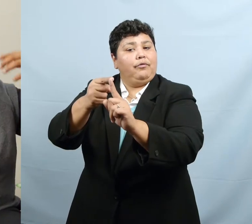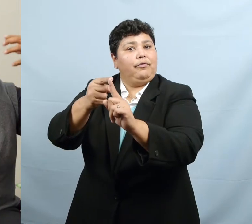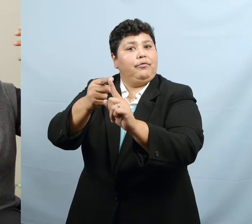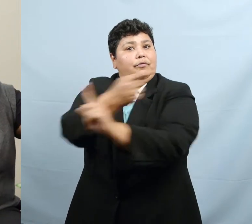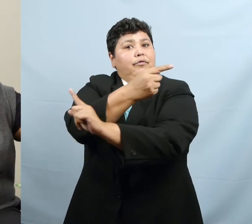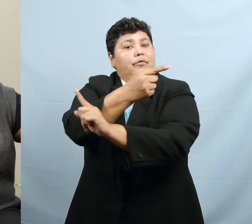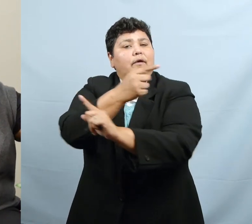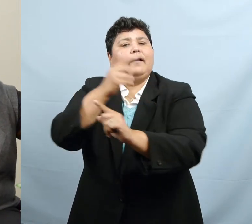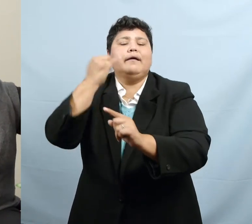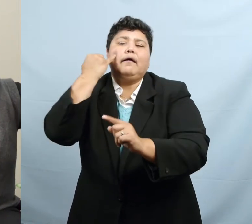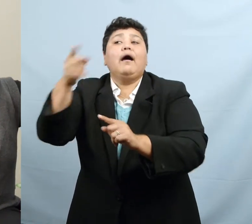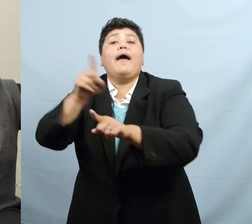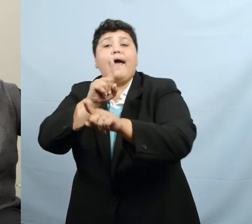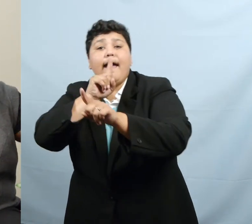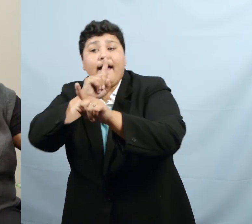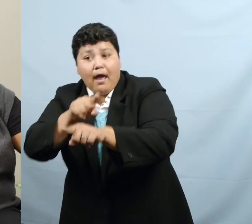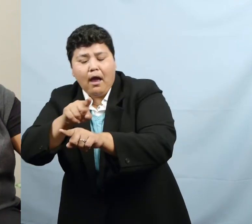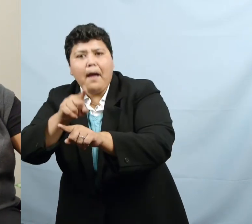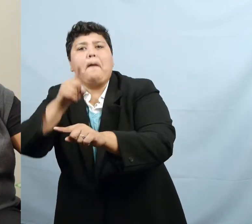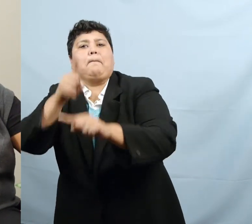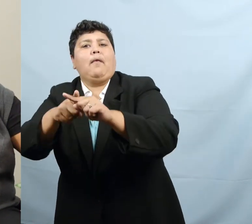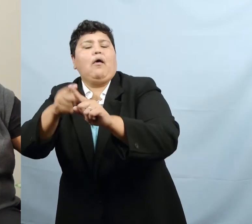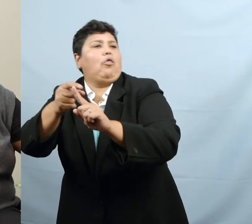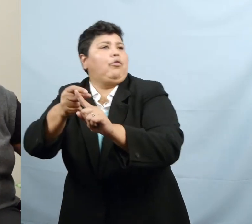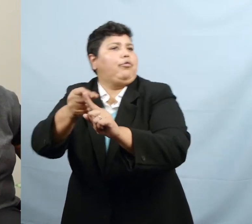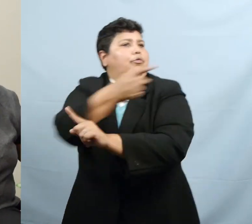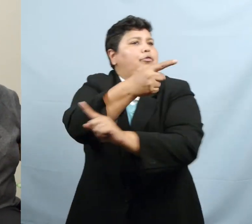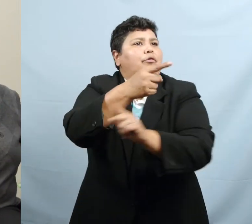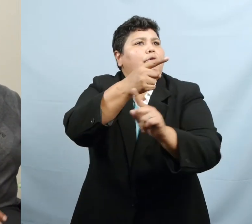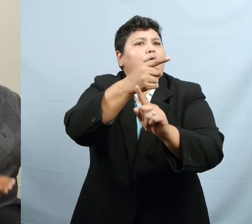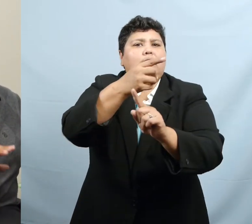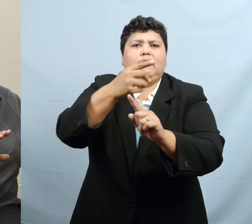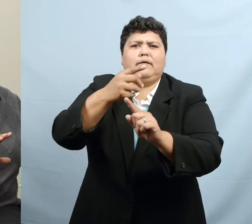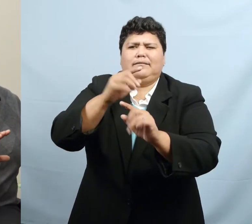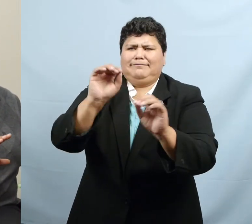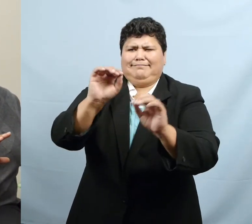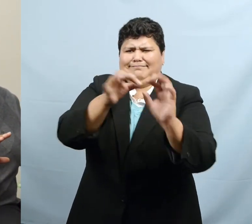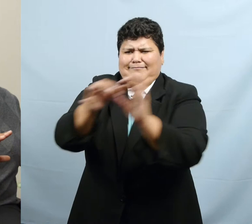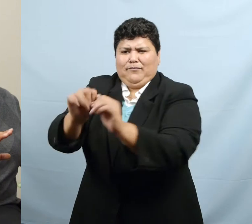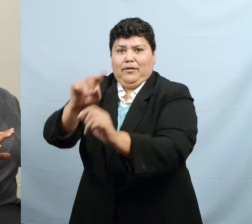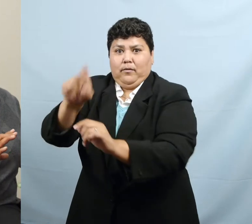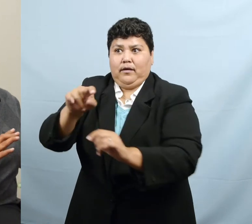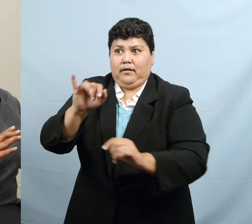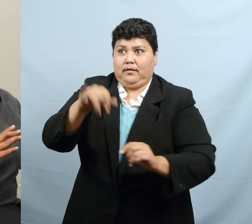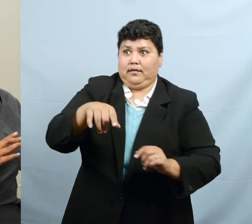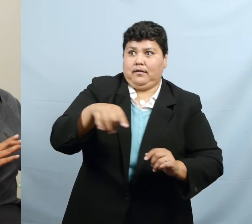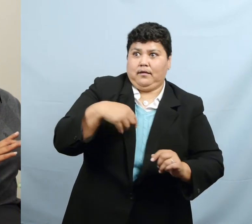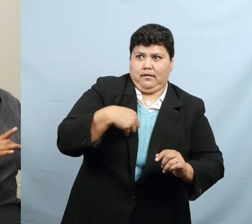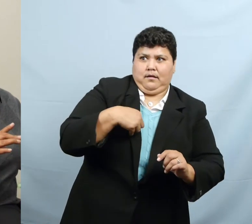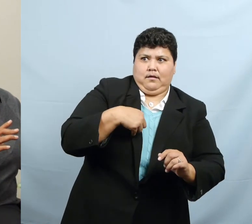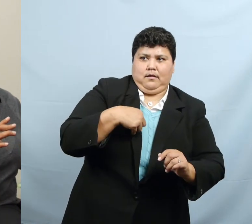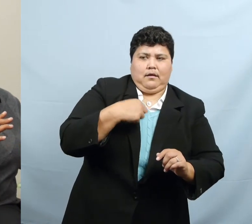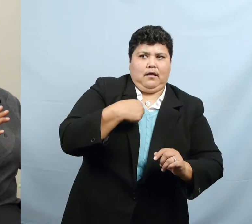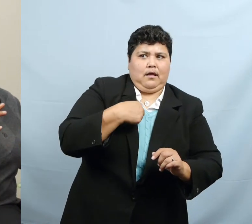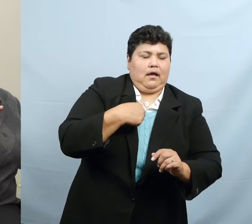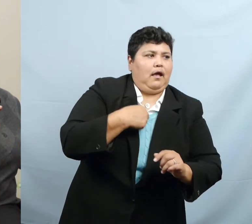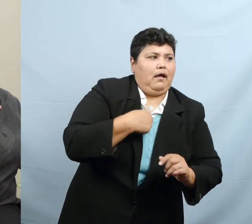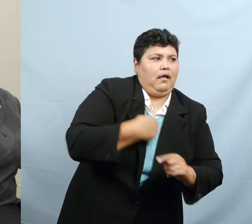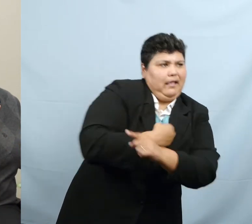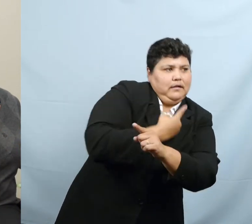answer and then he add some other stuff that had nothing to do with the question. And so I would say these and